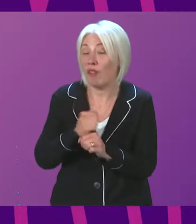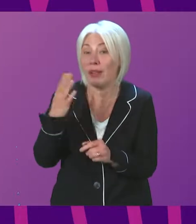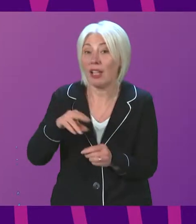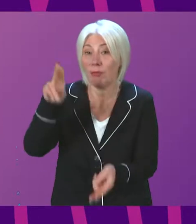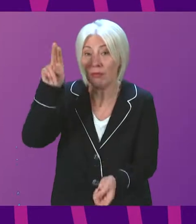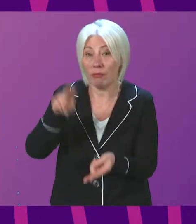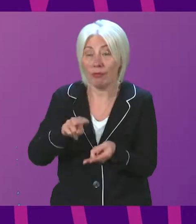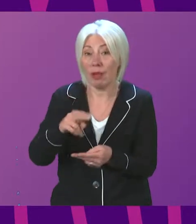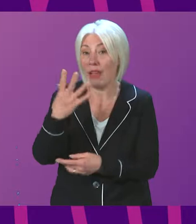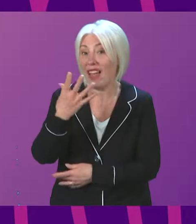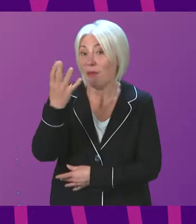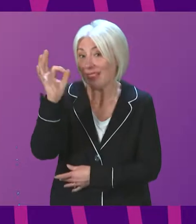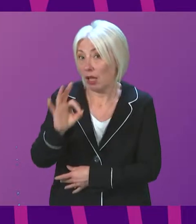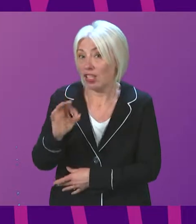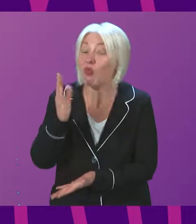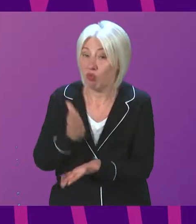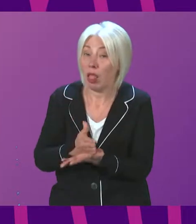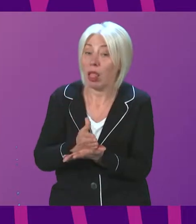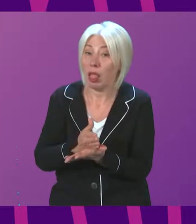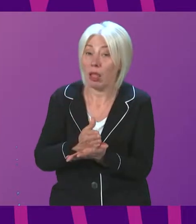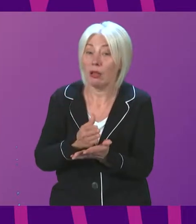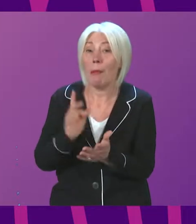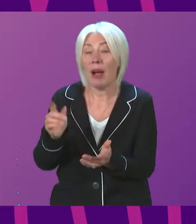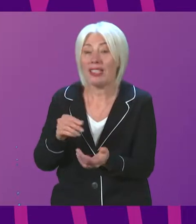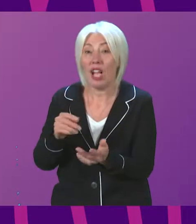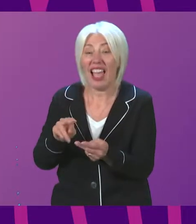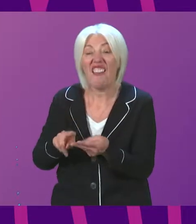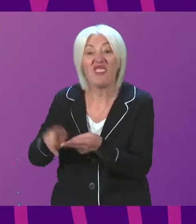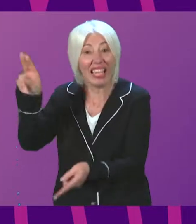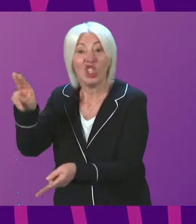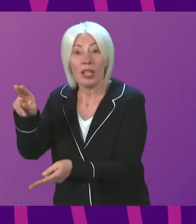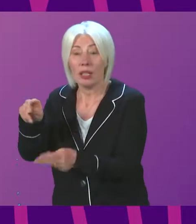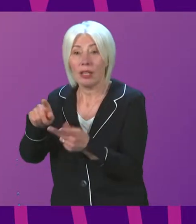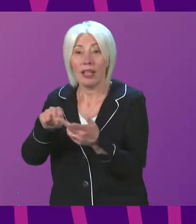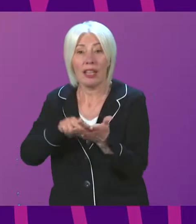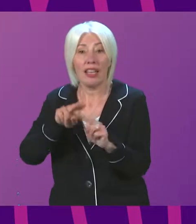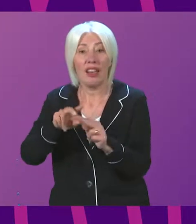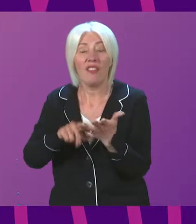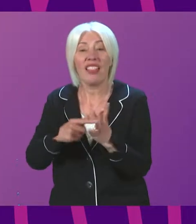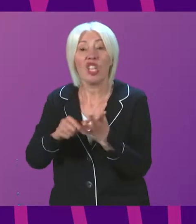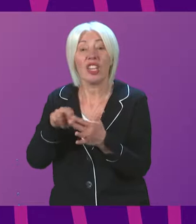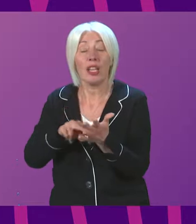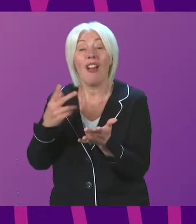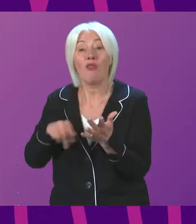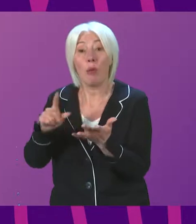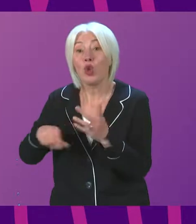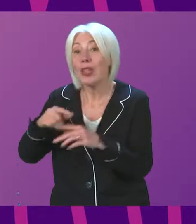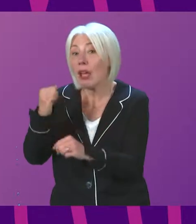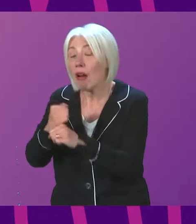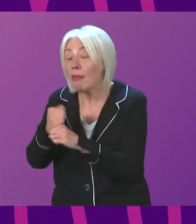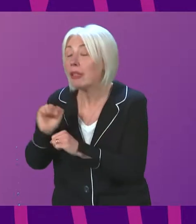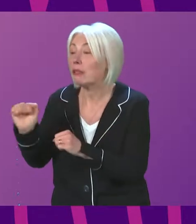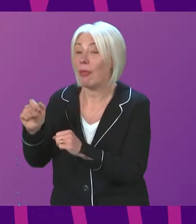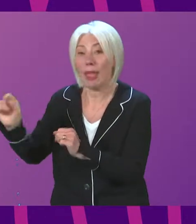by more than 5% in real terms. The rate of inflation of course that in the UK thanks to the UK government policy decisions including